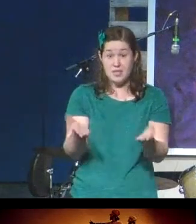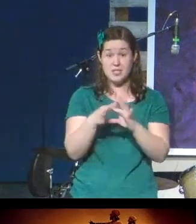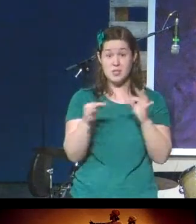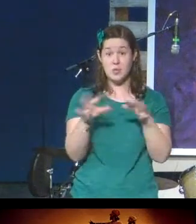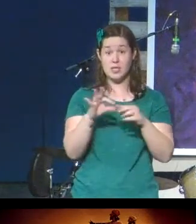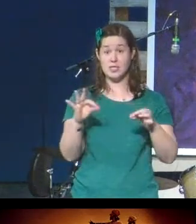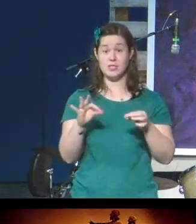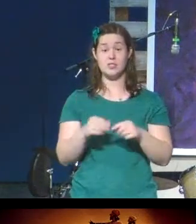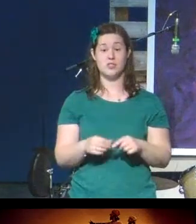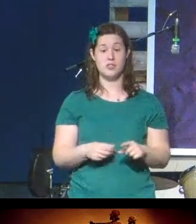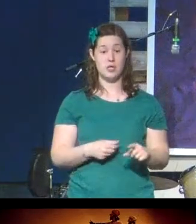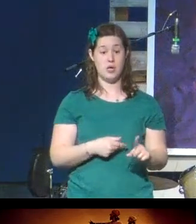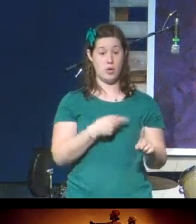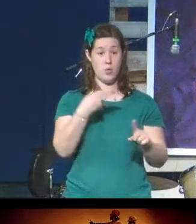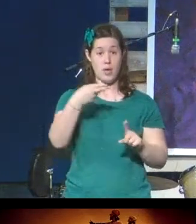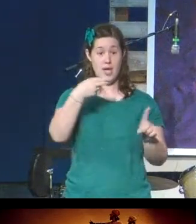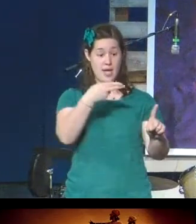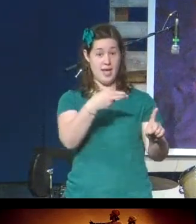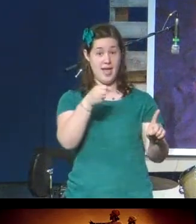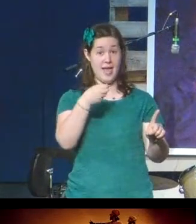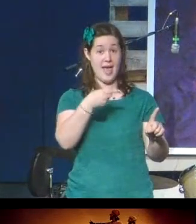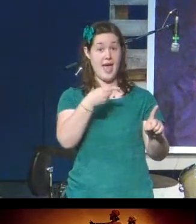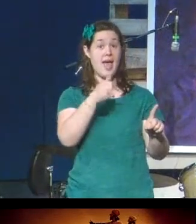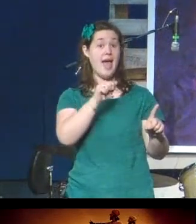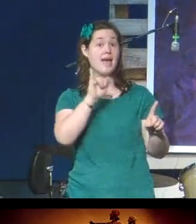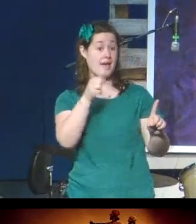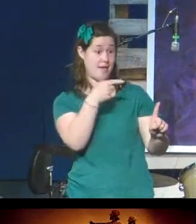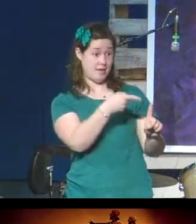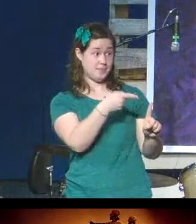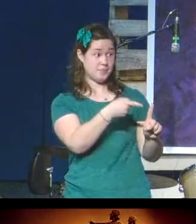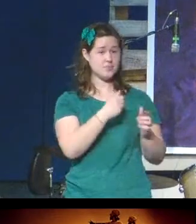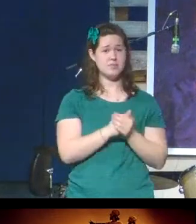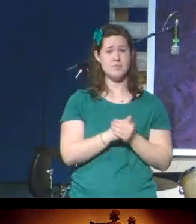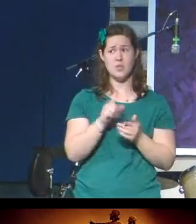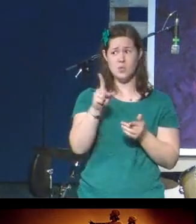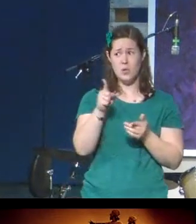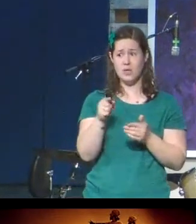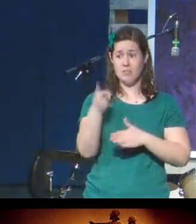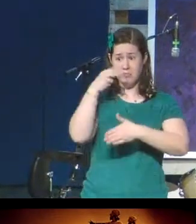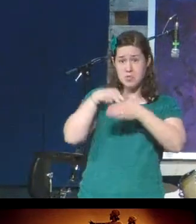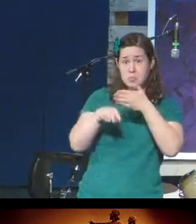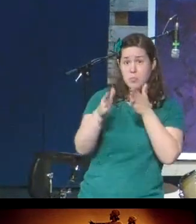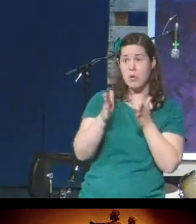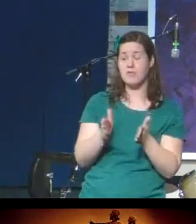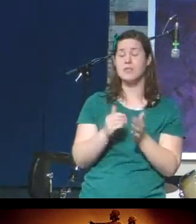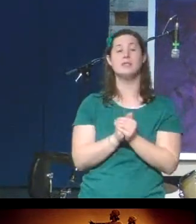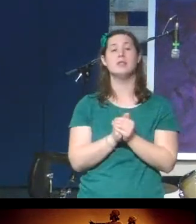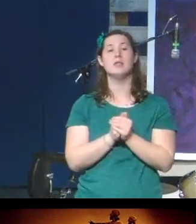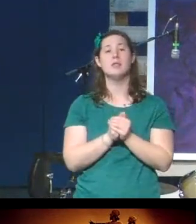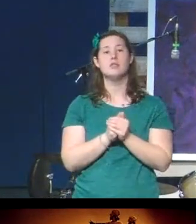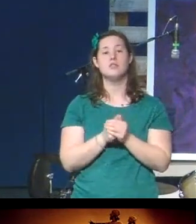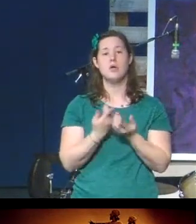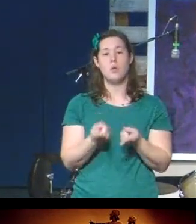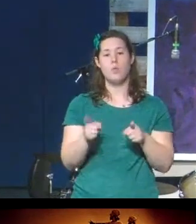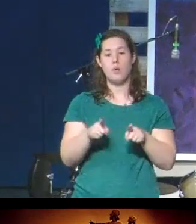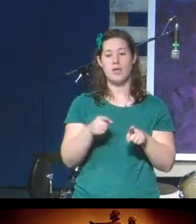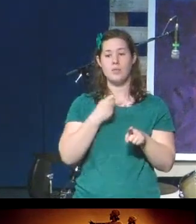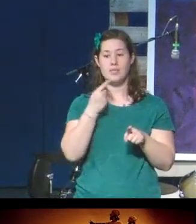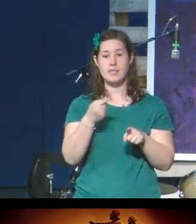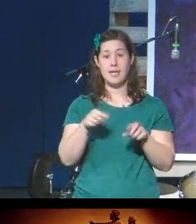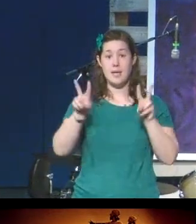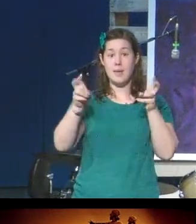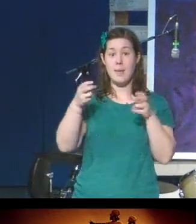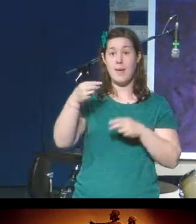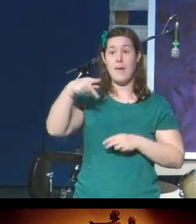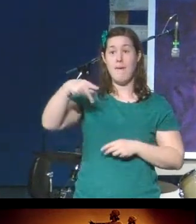of these post-exilic prophets. Now, when we say post-exilic, we're talking about people who are coming back to their home after the great